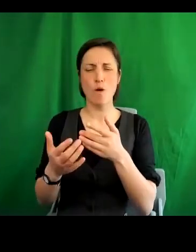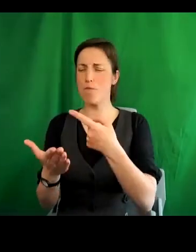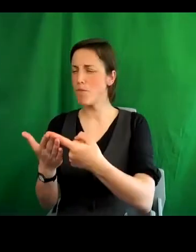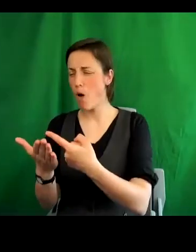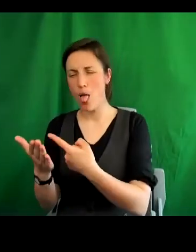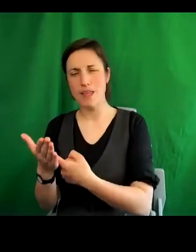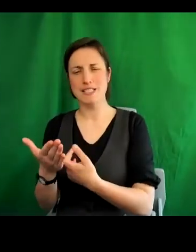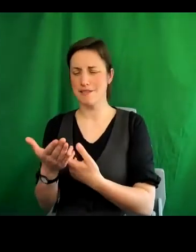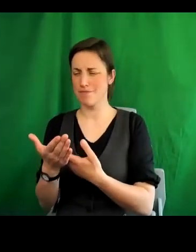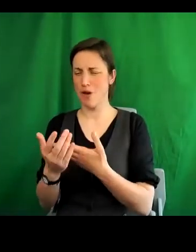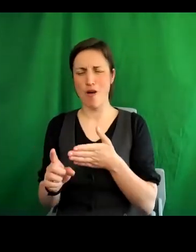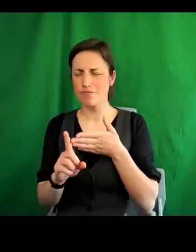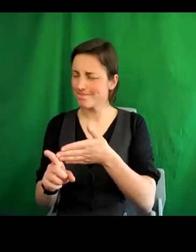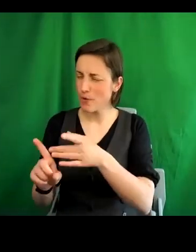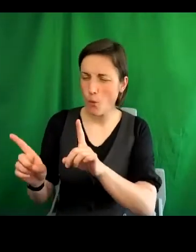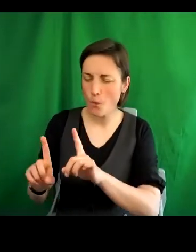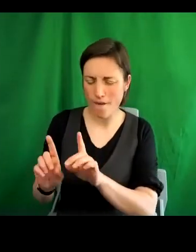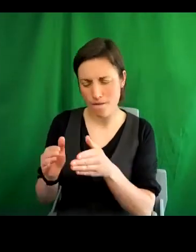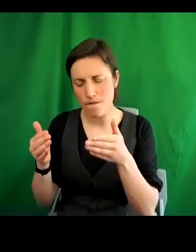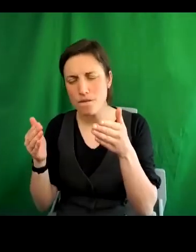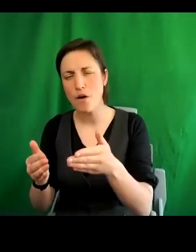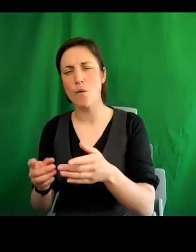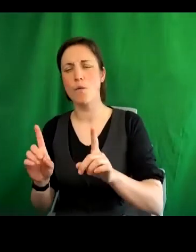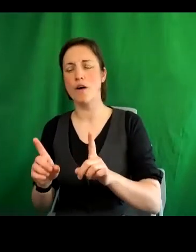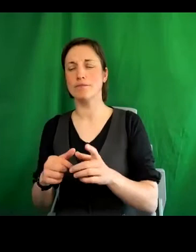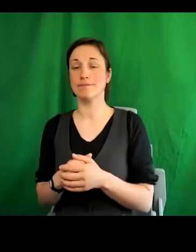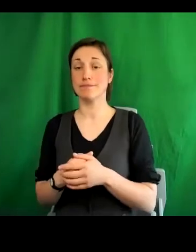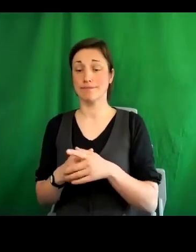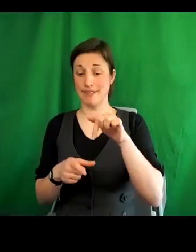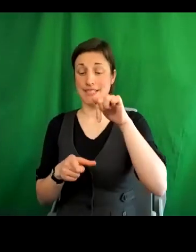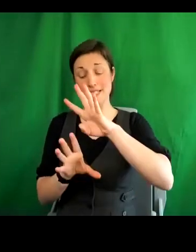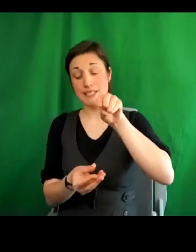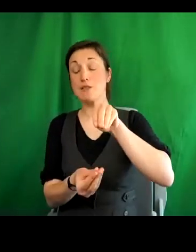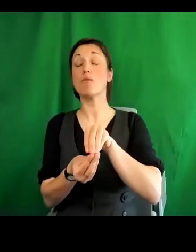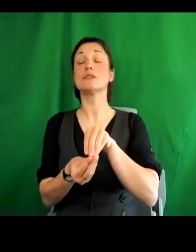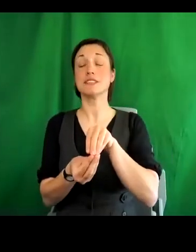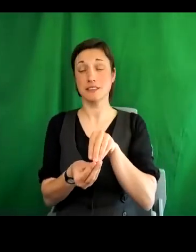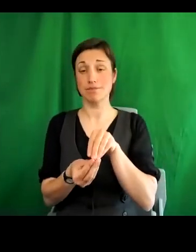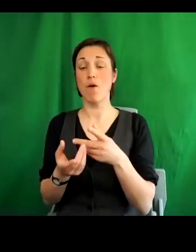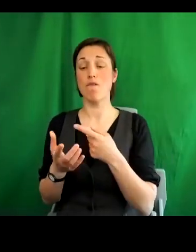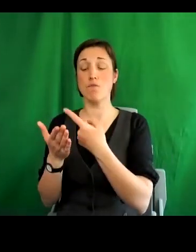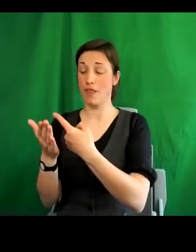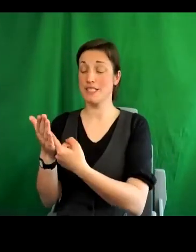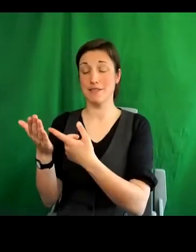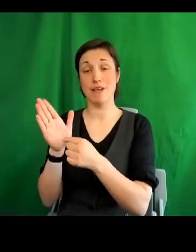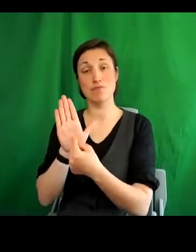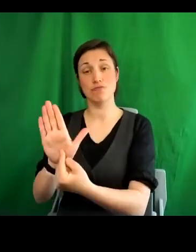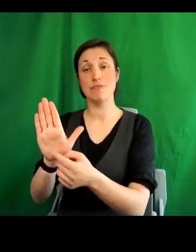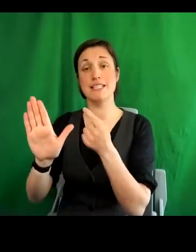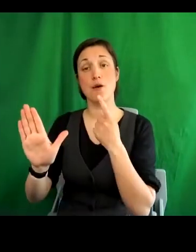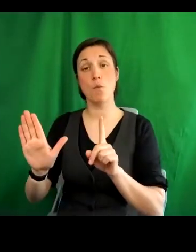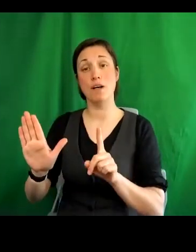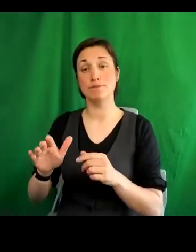And here's a synopsis of what the formal declaration says and do have a look at the whole declaration on our website.